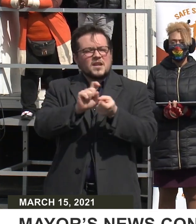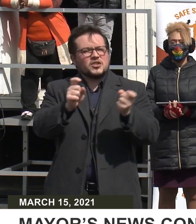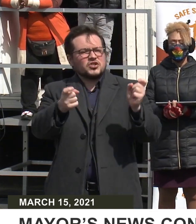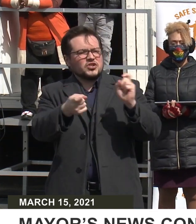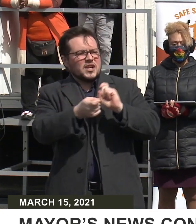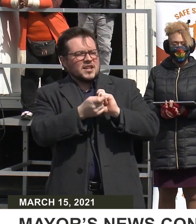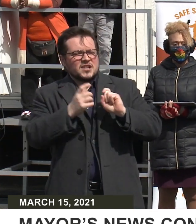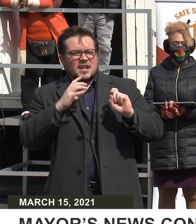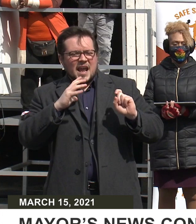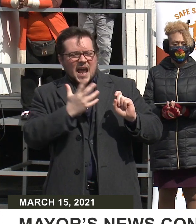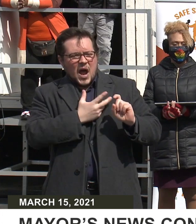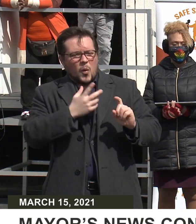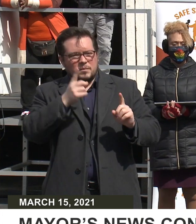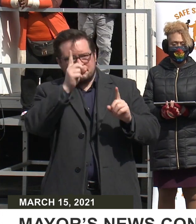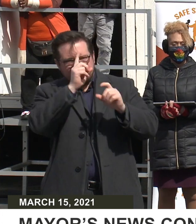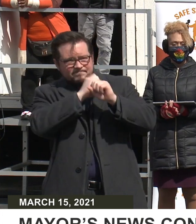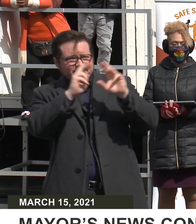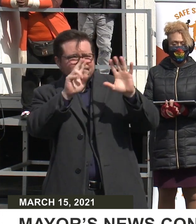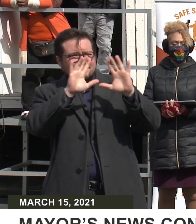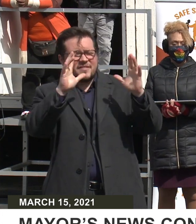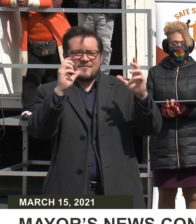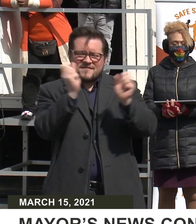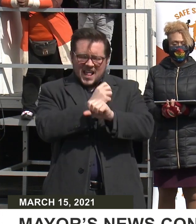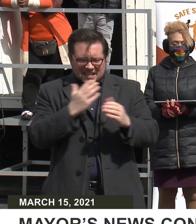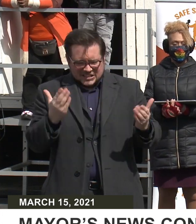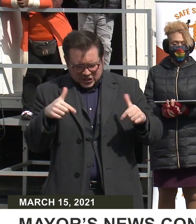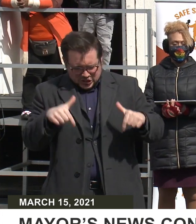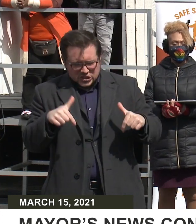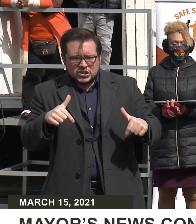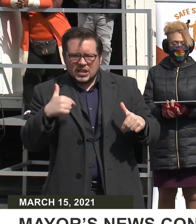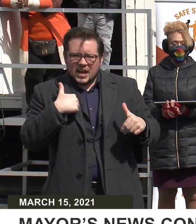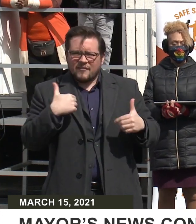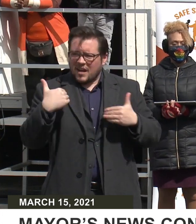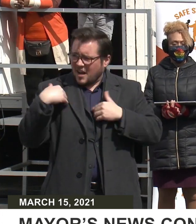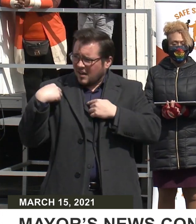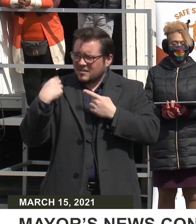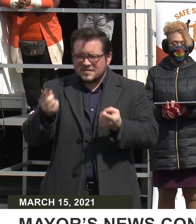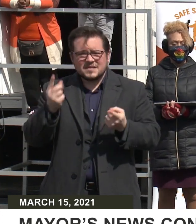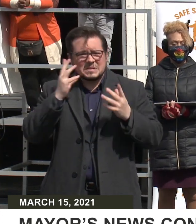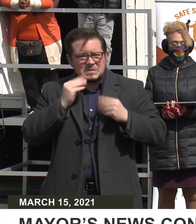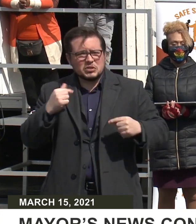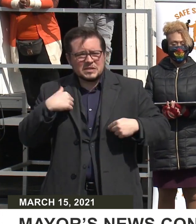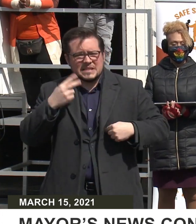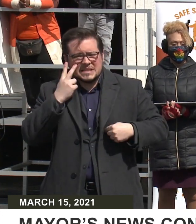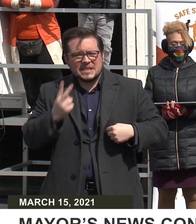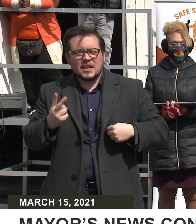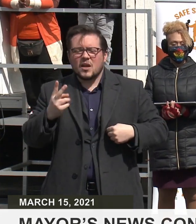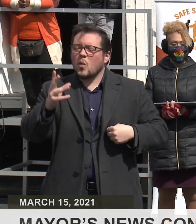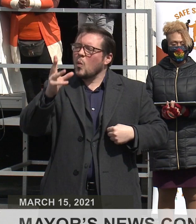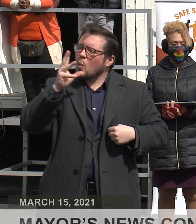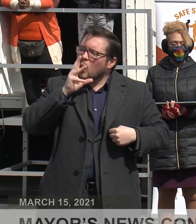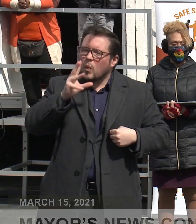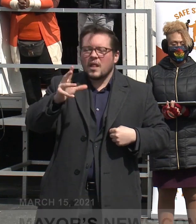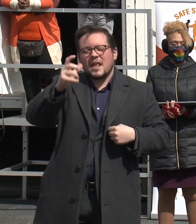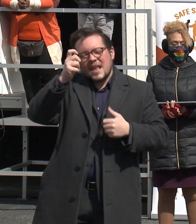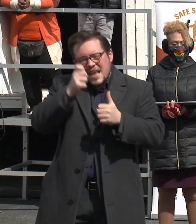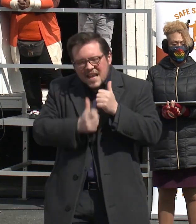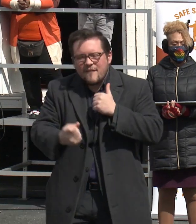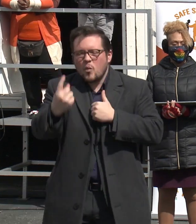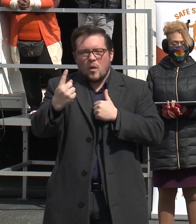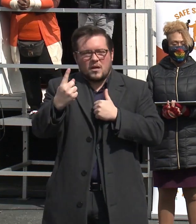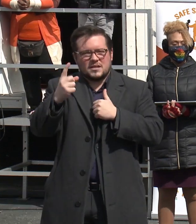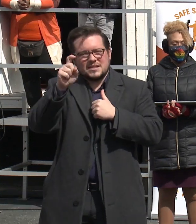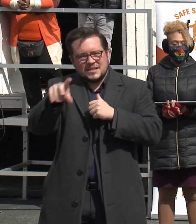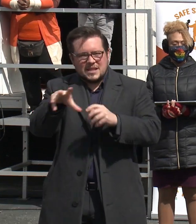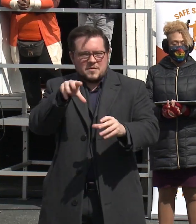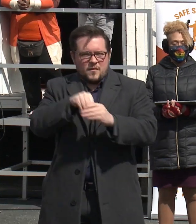has persisted throughout my life in the great city of Baltimore will absolutely take each and every one of us. When